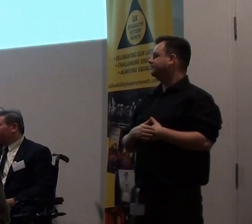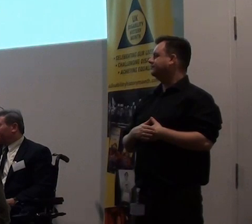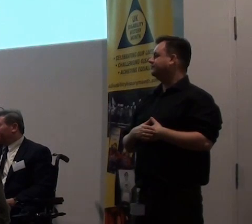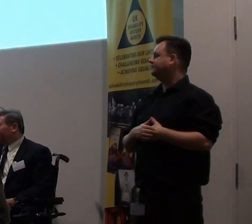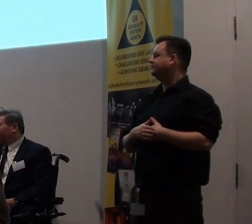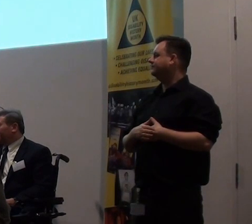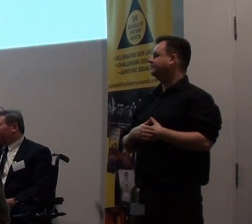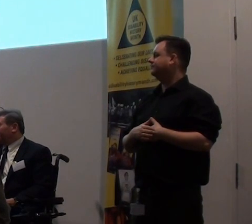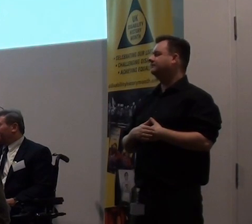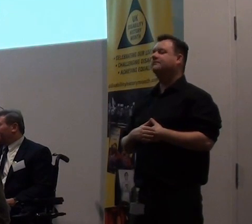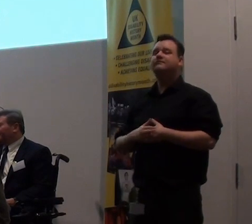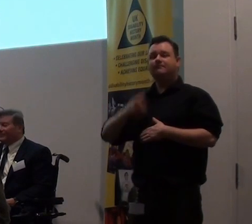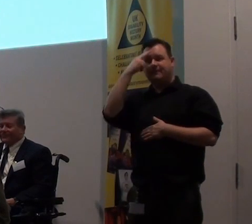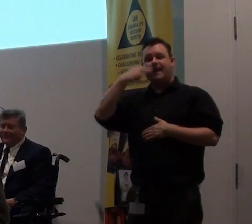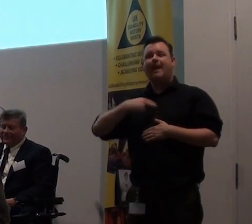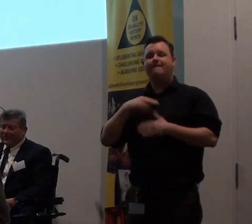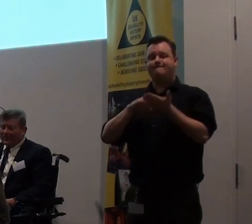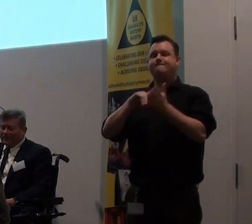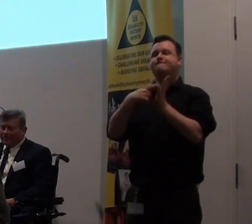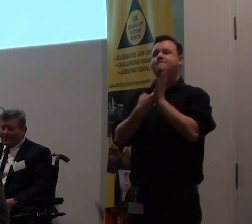I am Marisa McKeith,